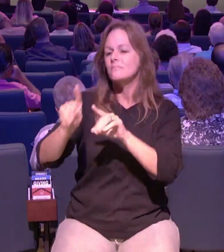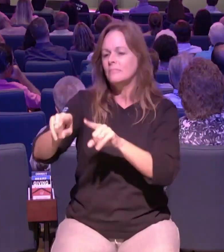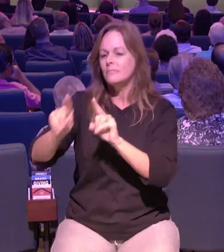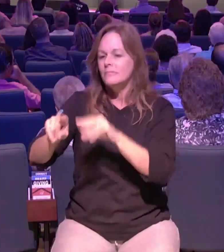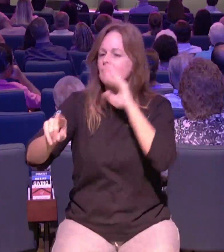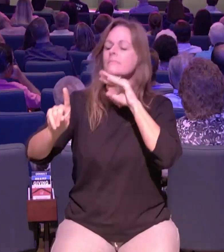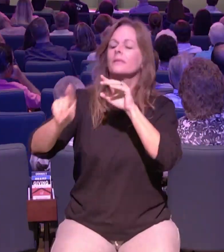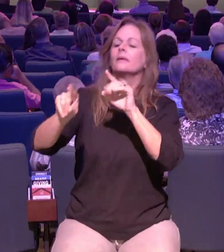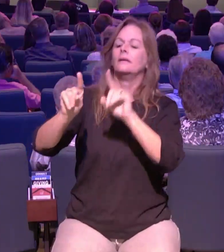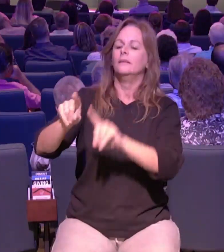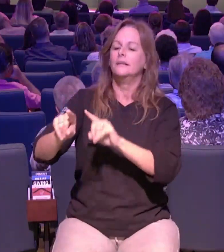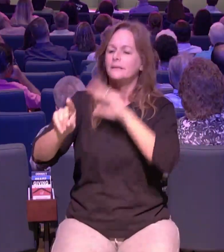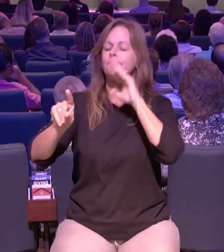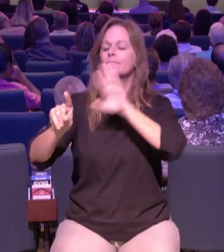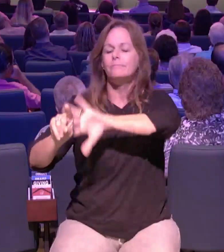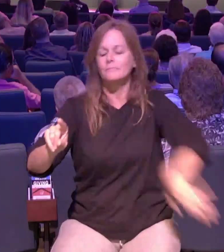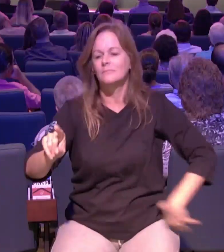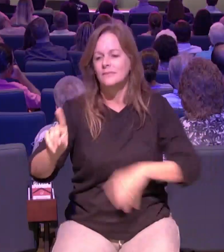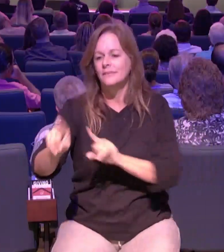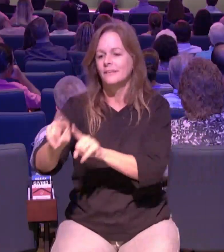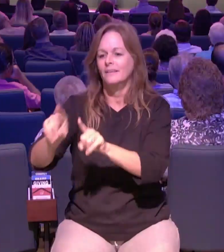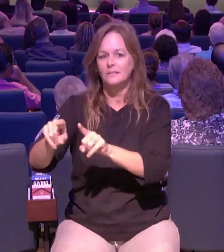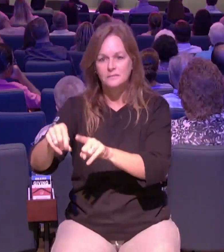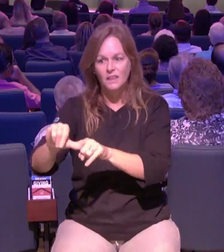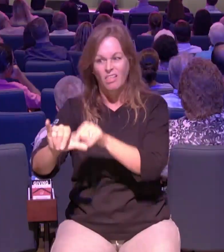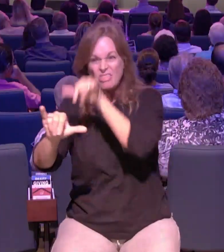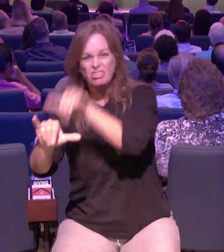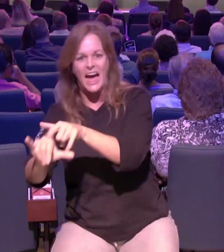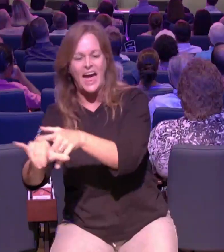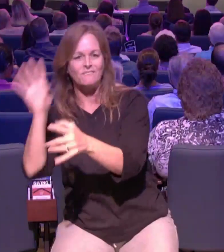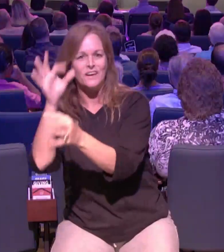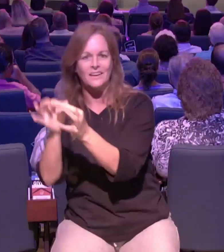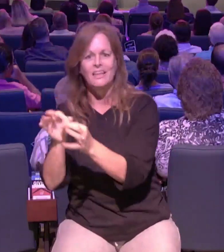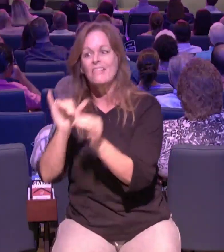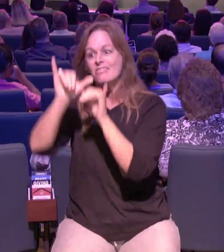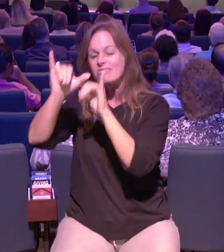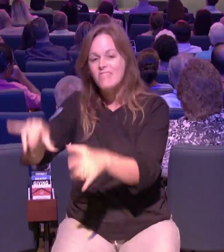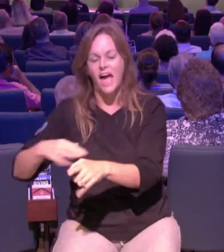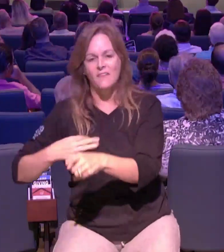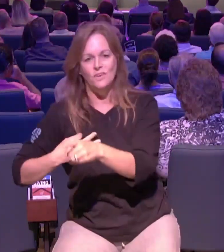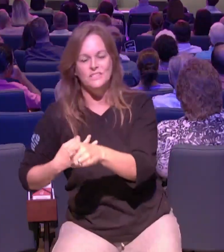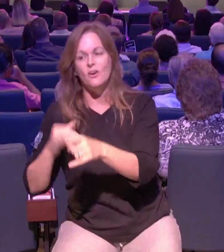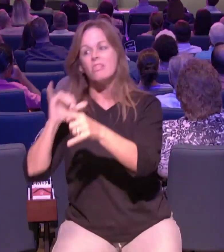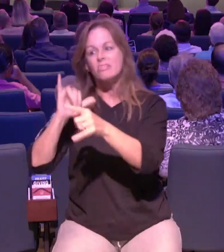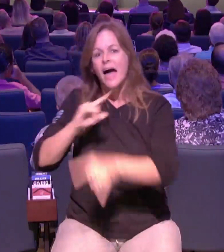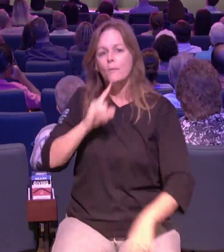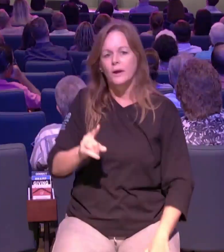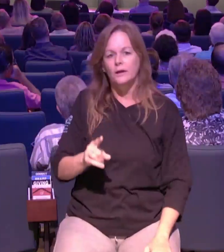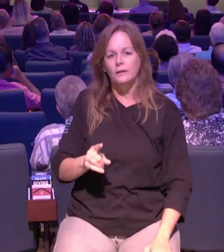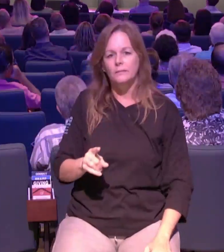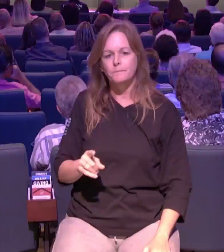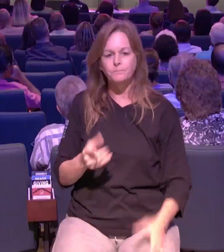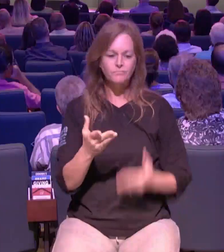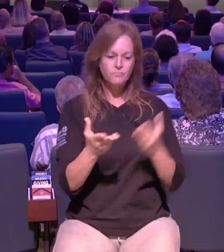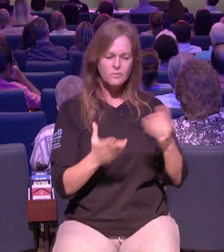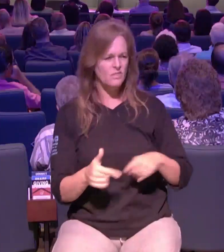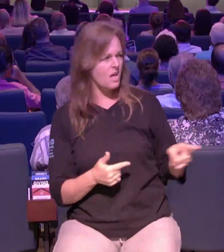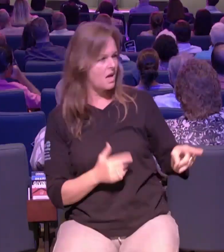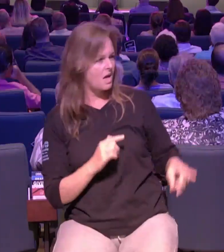know what saying and and you may you may start serving at church and just go well that was rude can't believe people at church